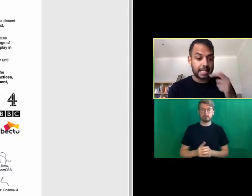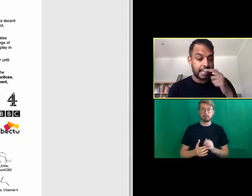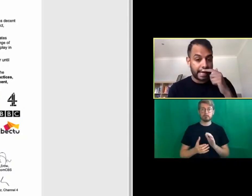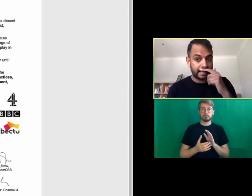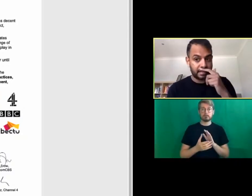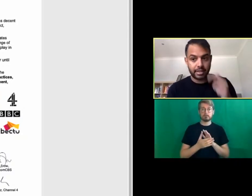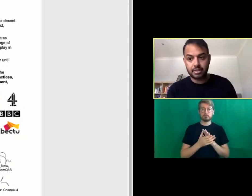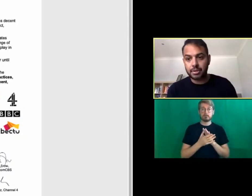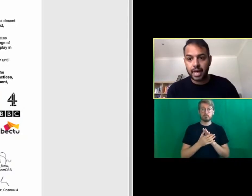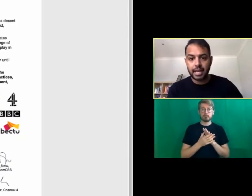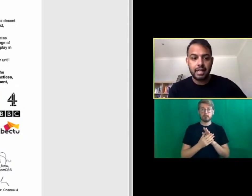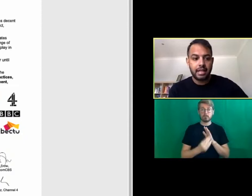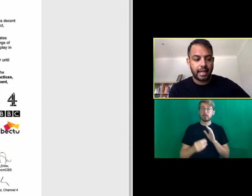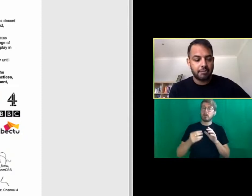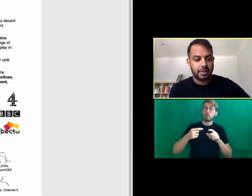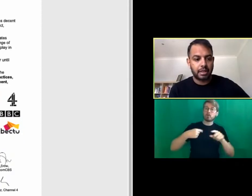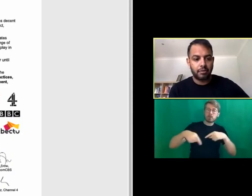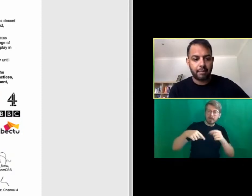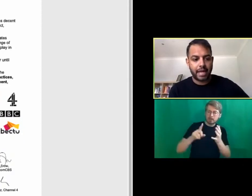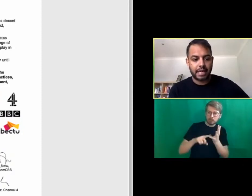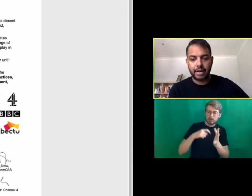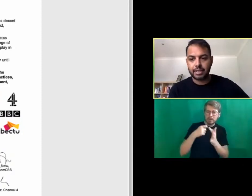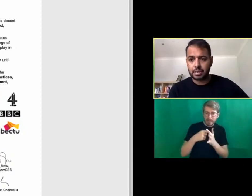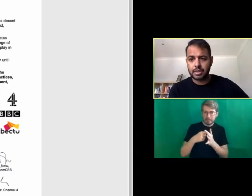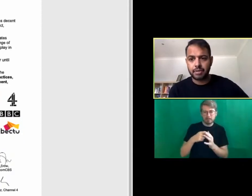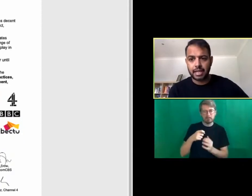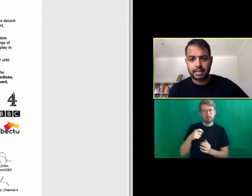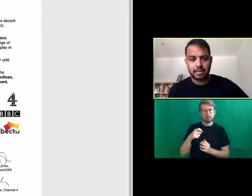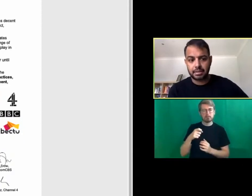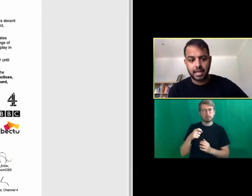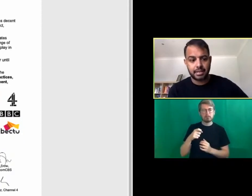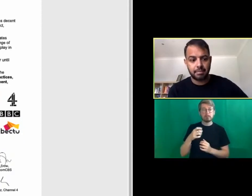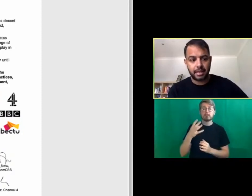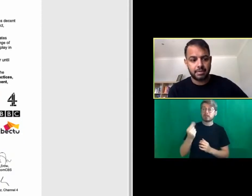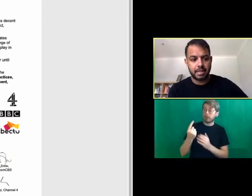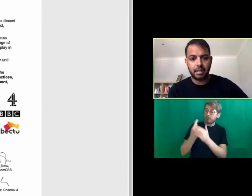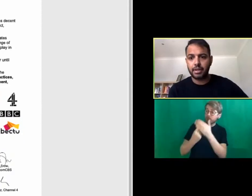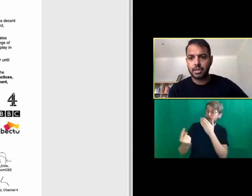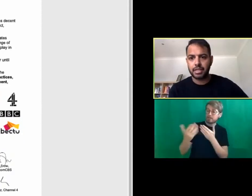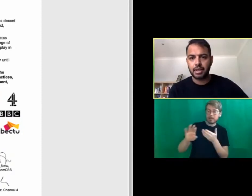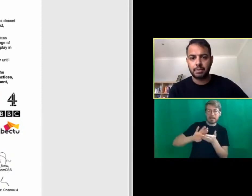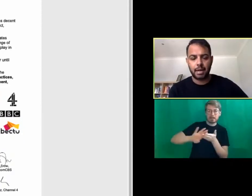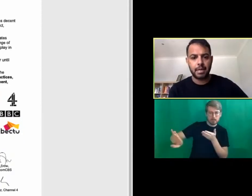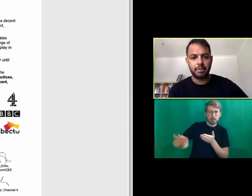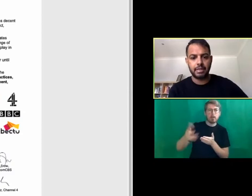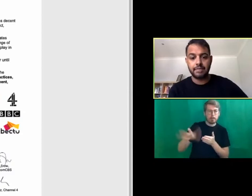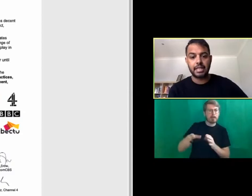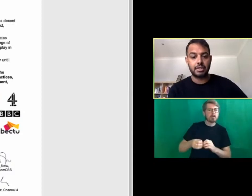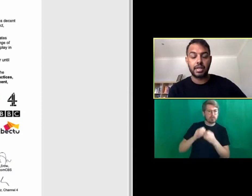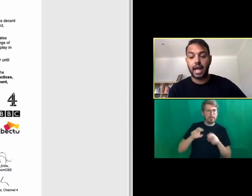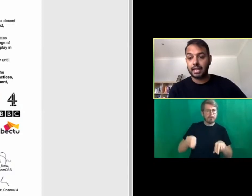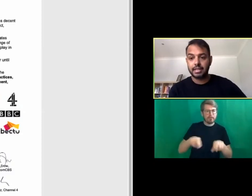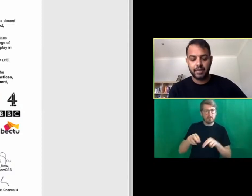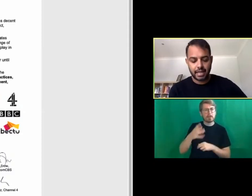VVillage PD and Directors UK again we've been doing a lot of campaigning around excluded freelancers and created some absolutely heart-wrenching videos about people